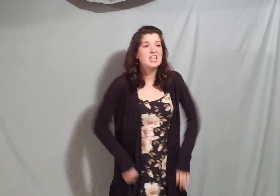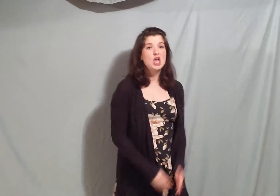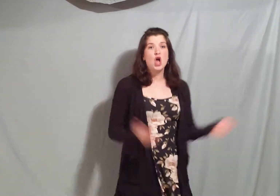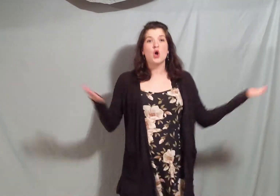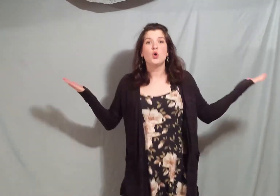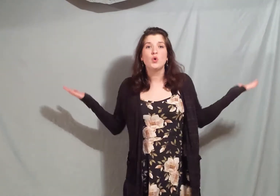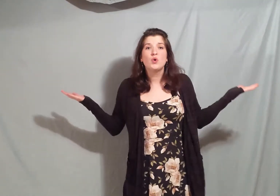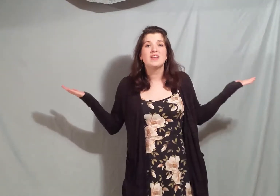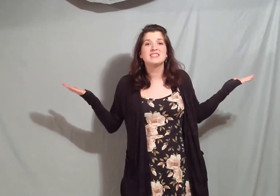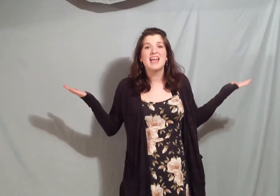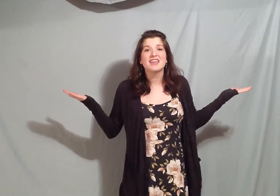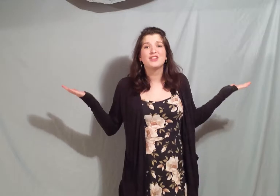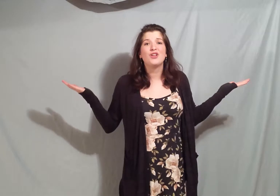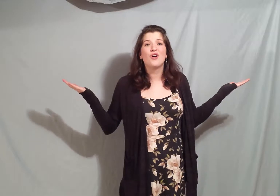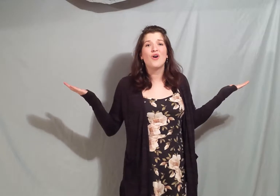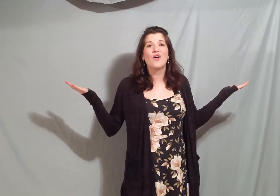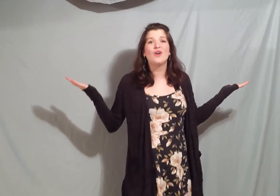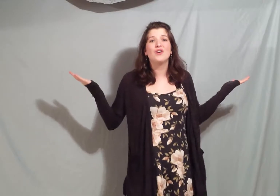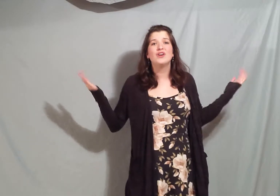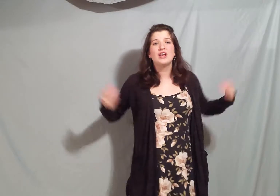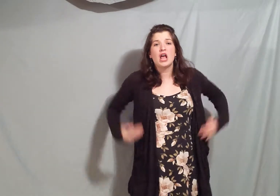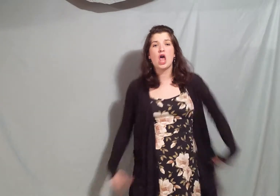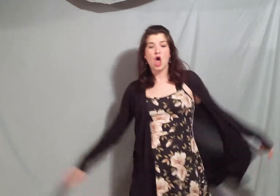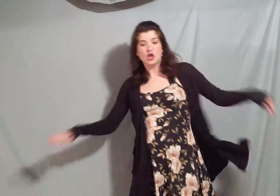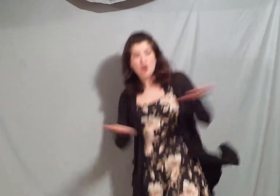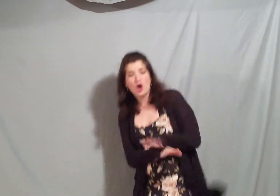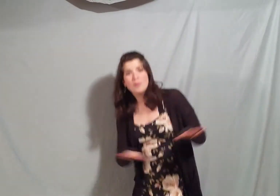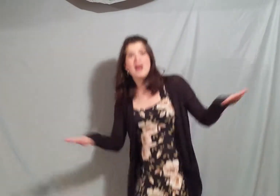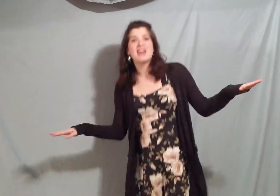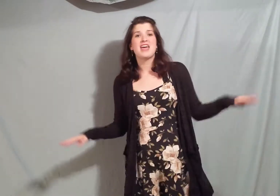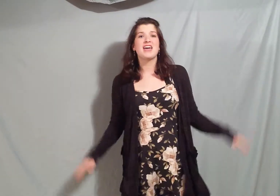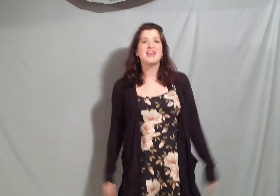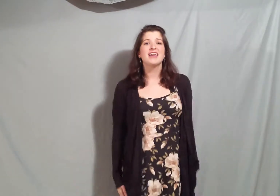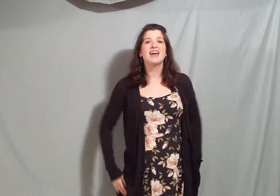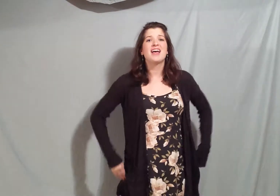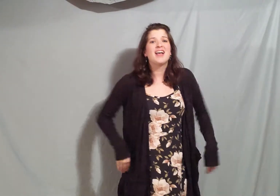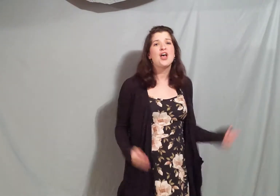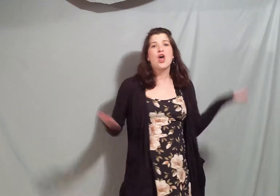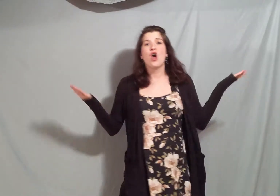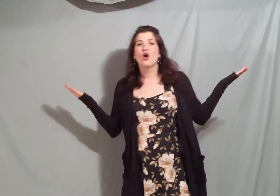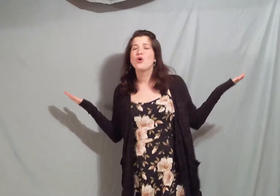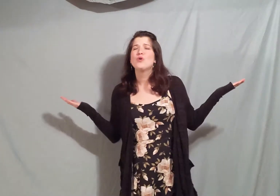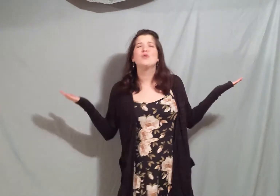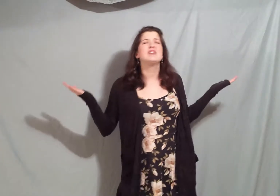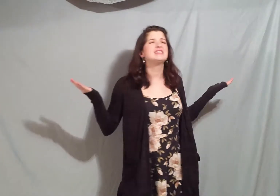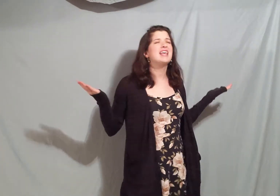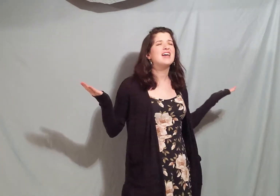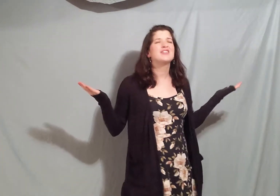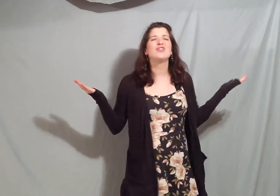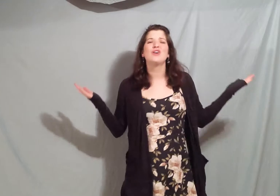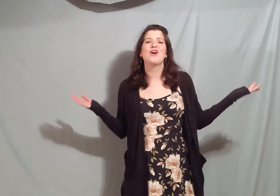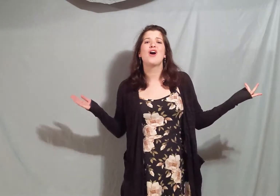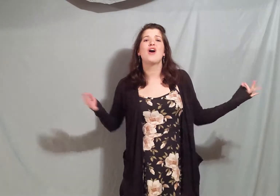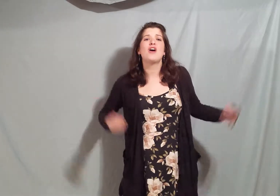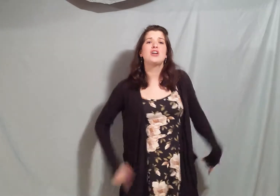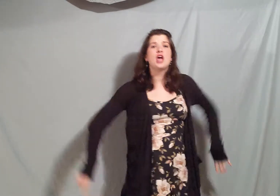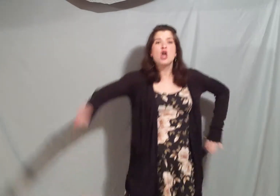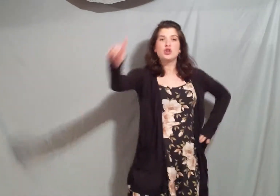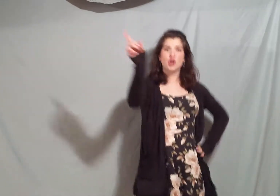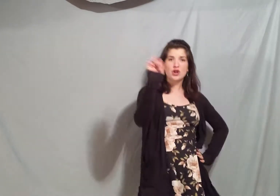Who is like the Lord? Nobody Who is like the Lord? No, no,